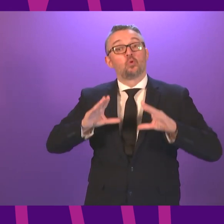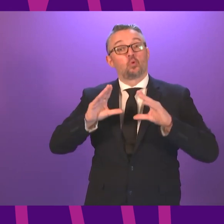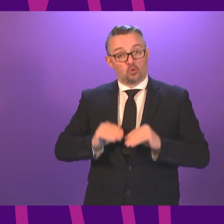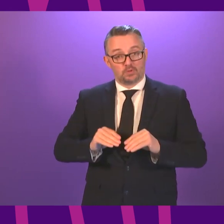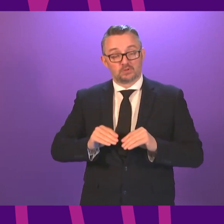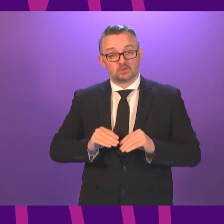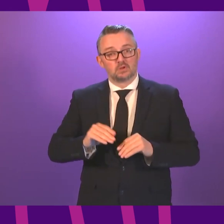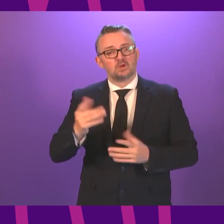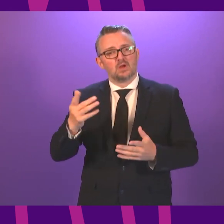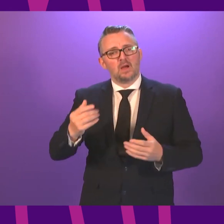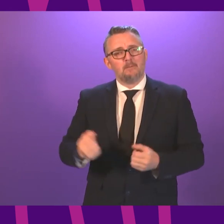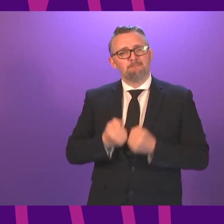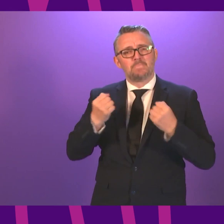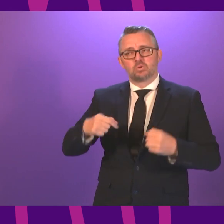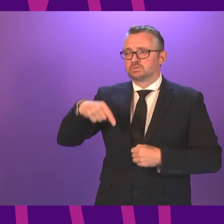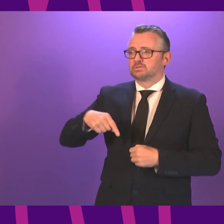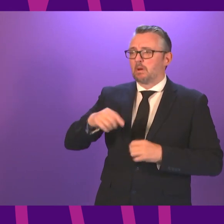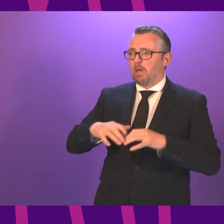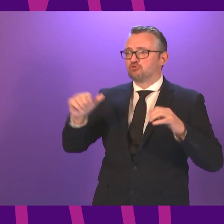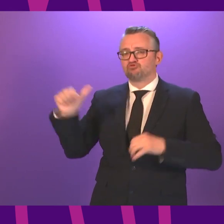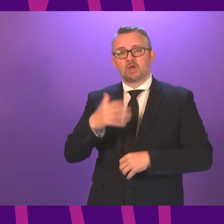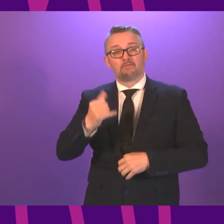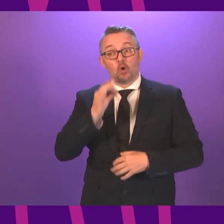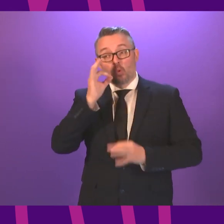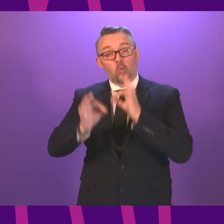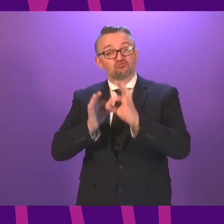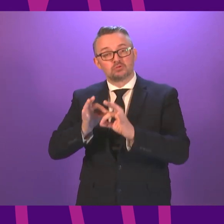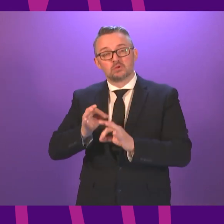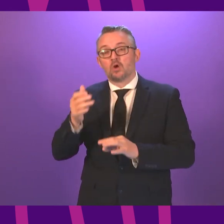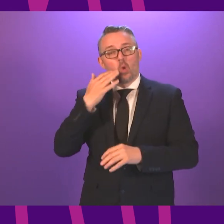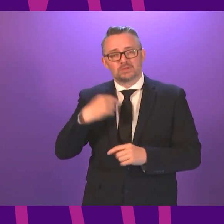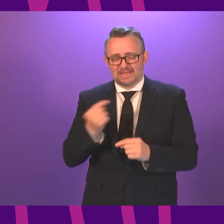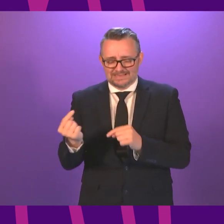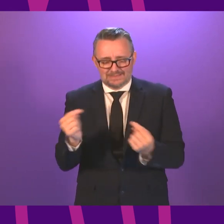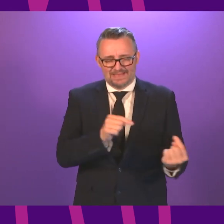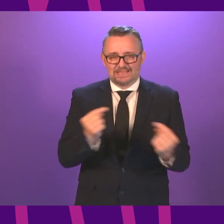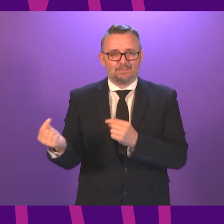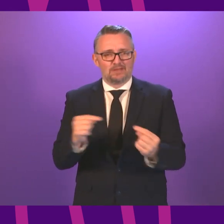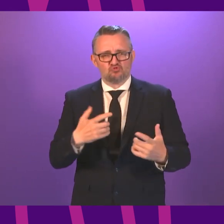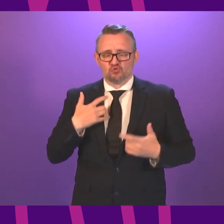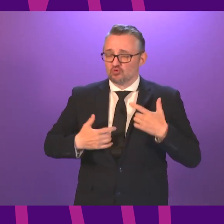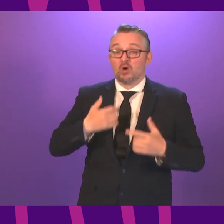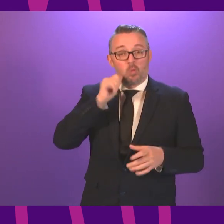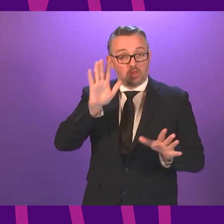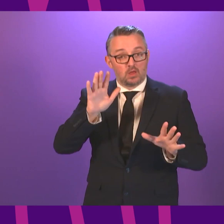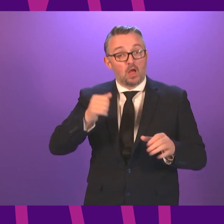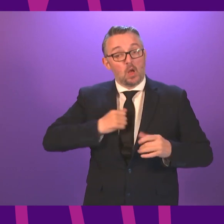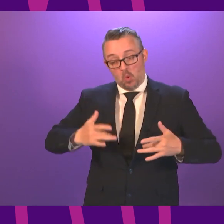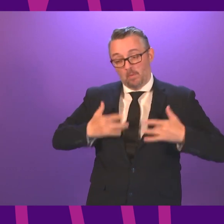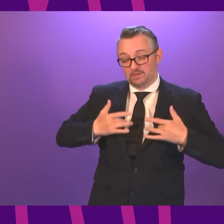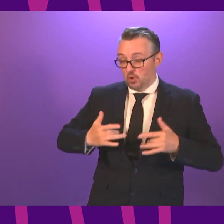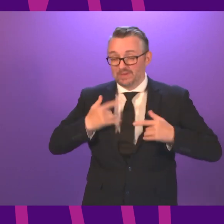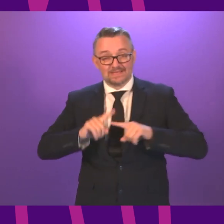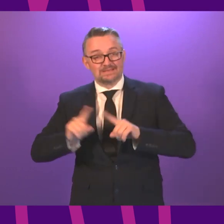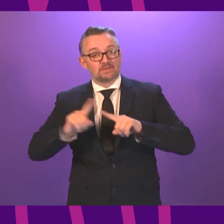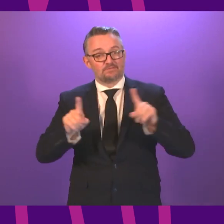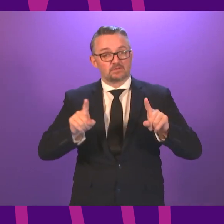The question of what powers this Parliament should have will always be debated passionately. But our different opinions on that should